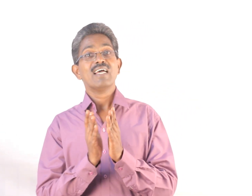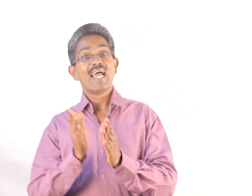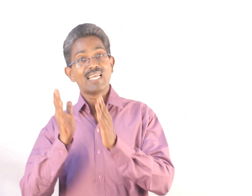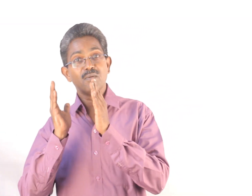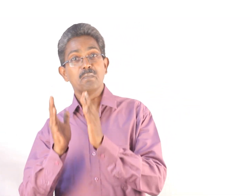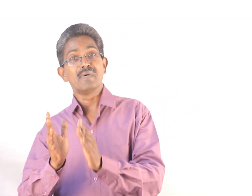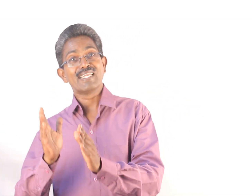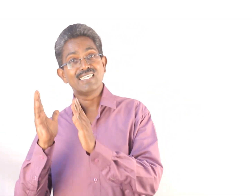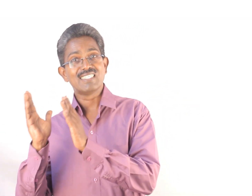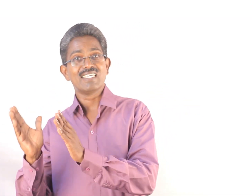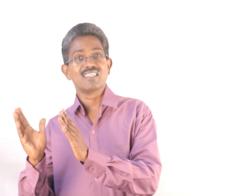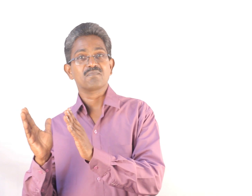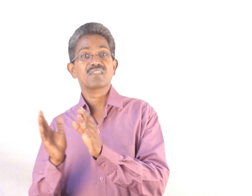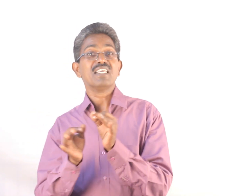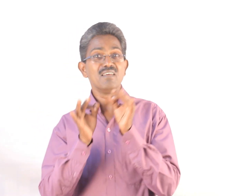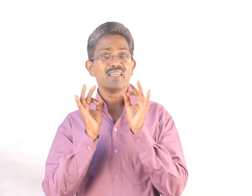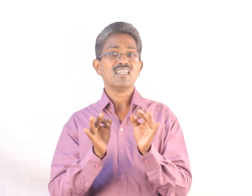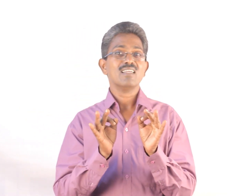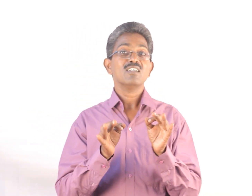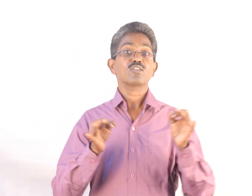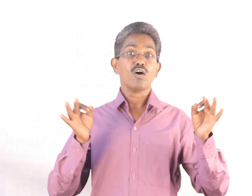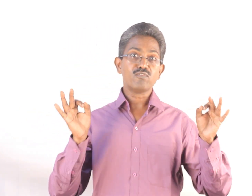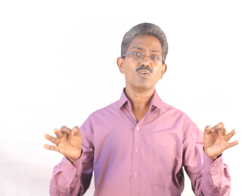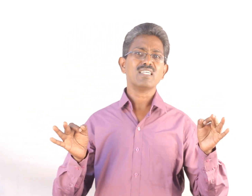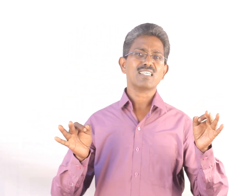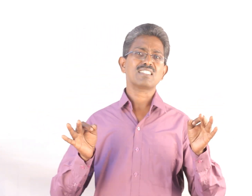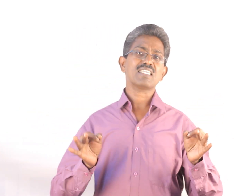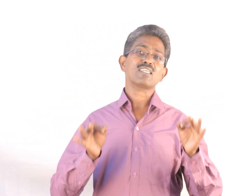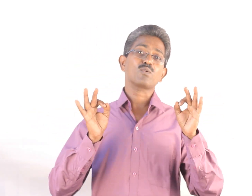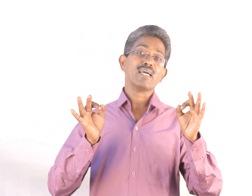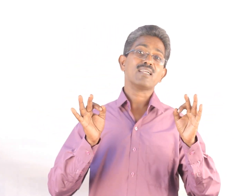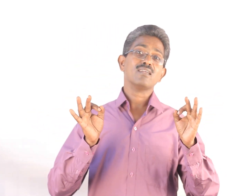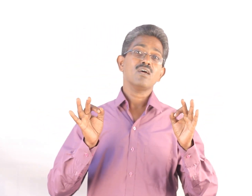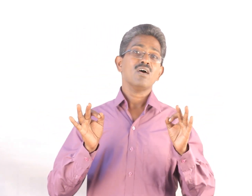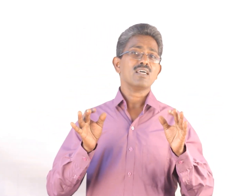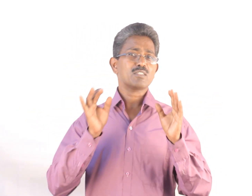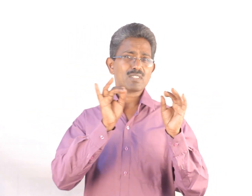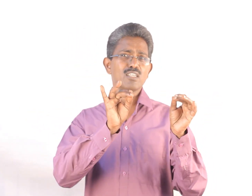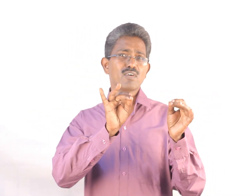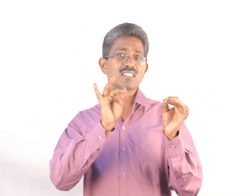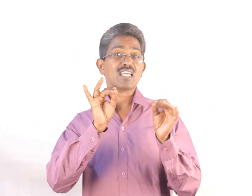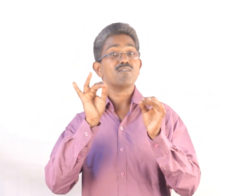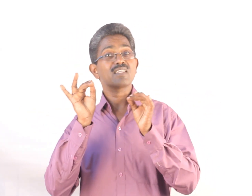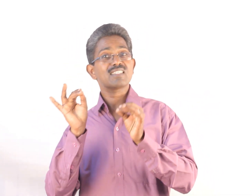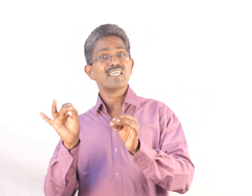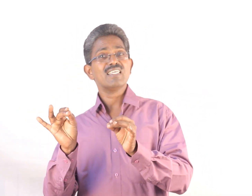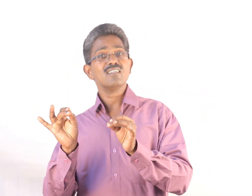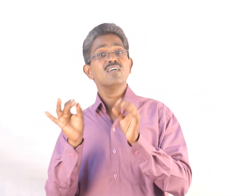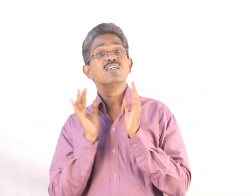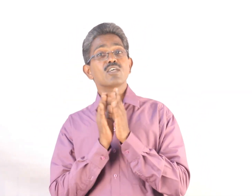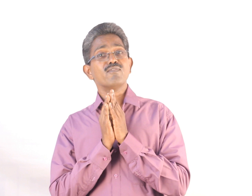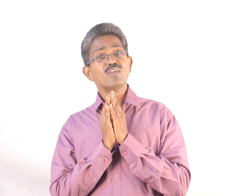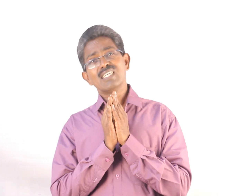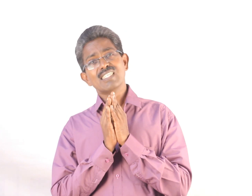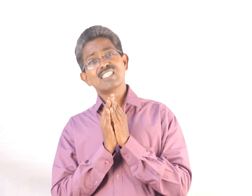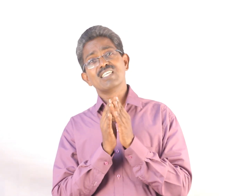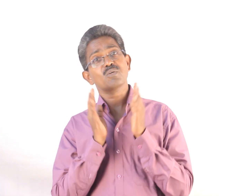and marine engineering. Even software industry require, especially for the sake of designing, software industry